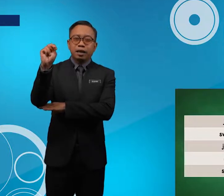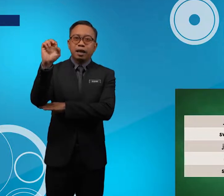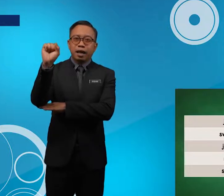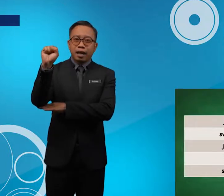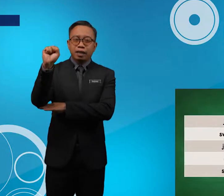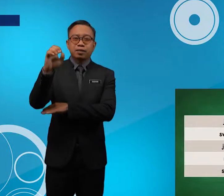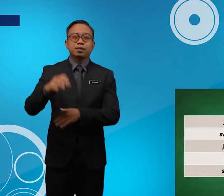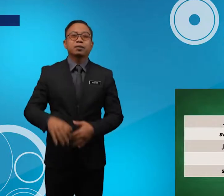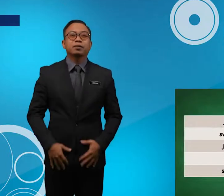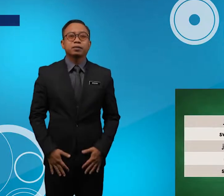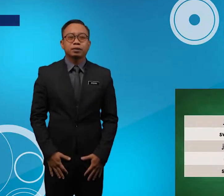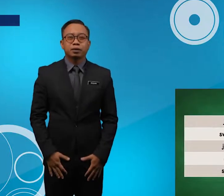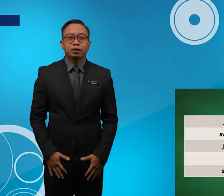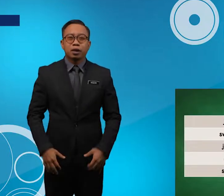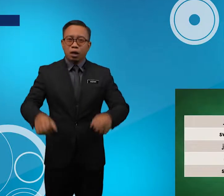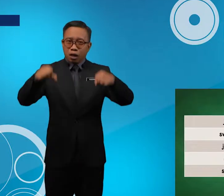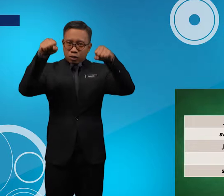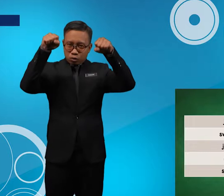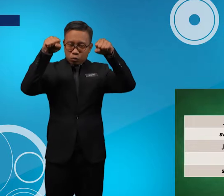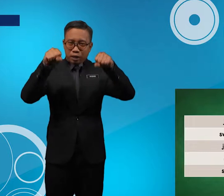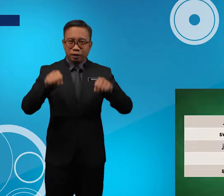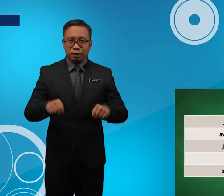S Sweater